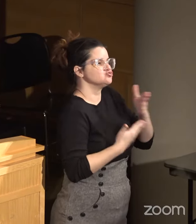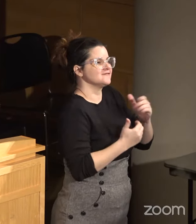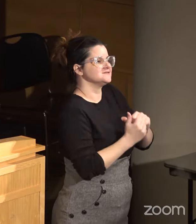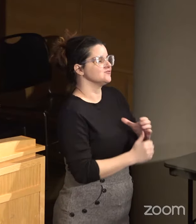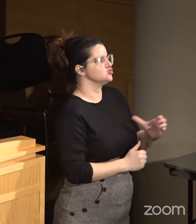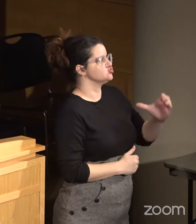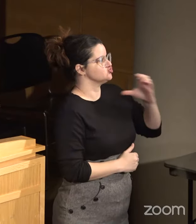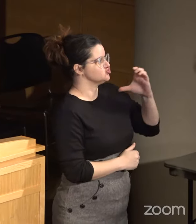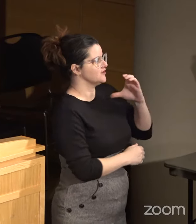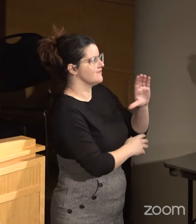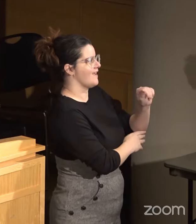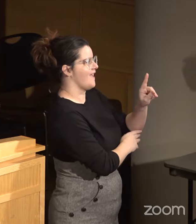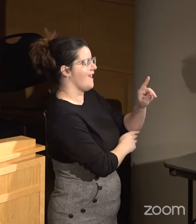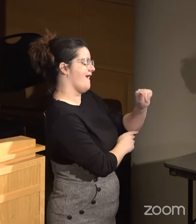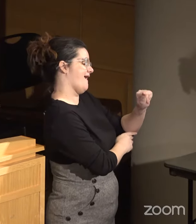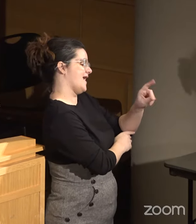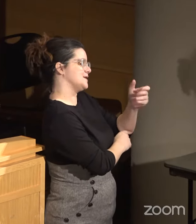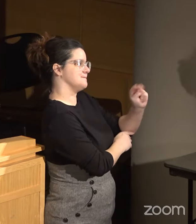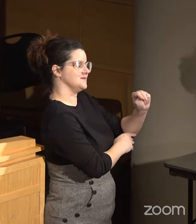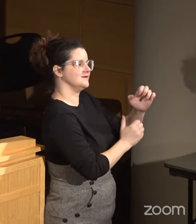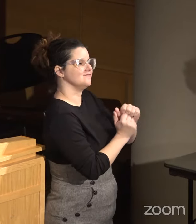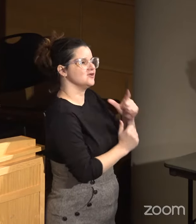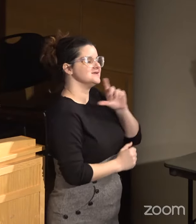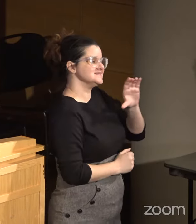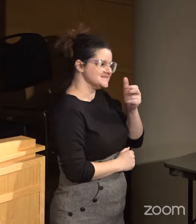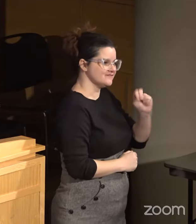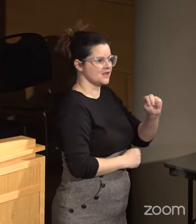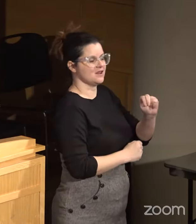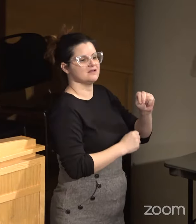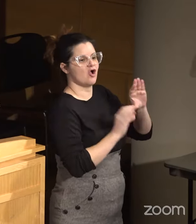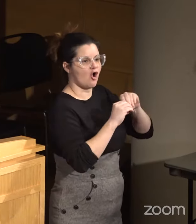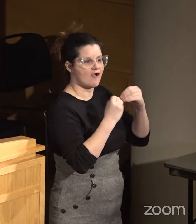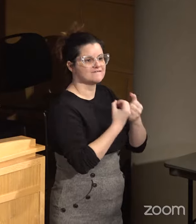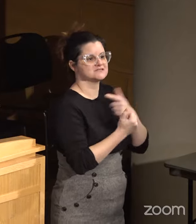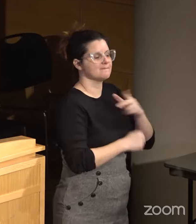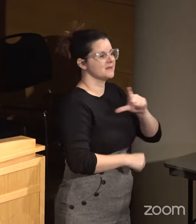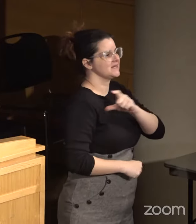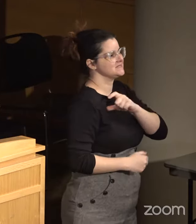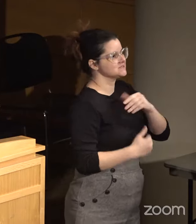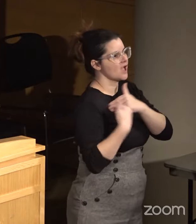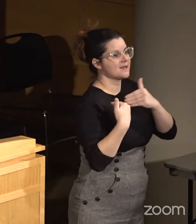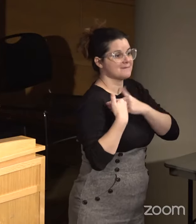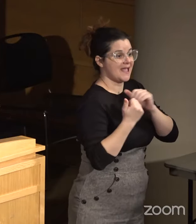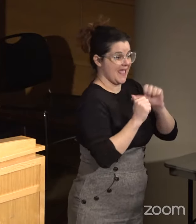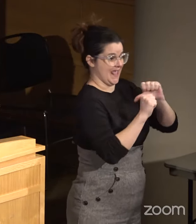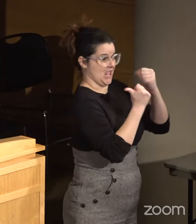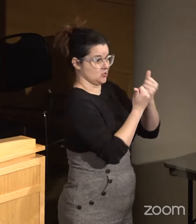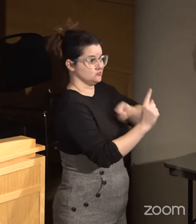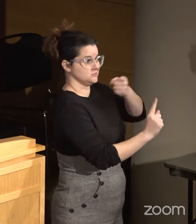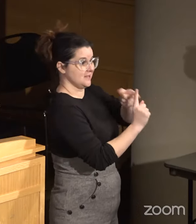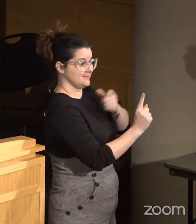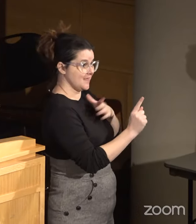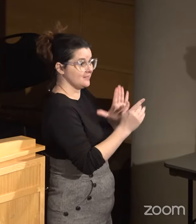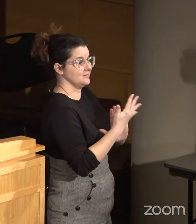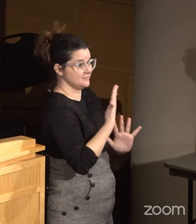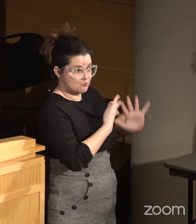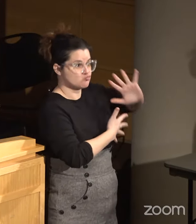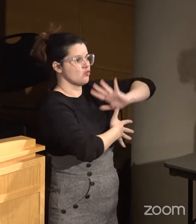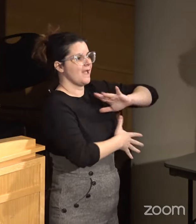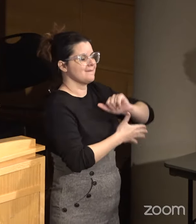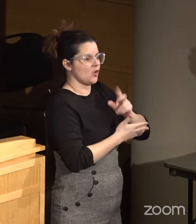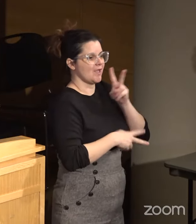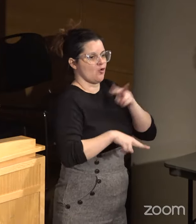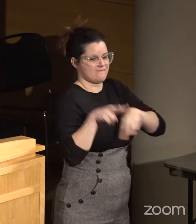the chief administrator for Chicago's Civilian Office of Police Accountability, an agency that had primary jurisdiction